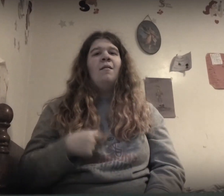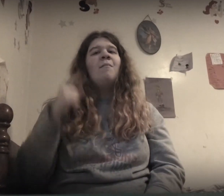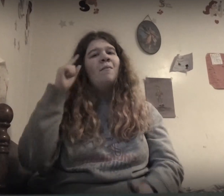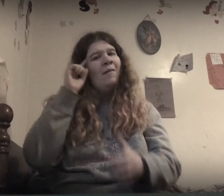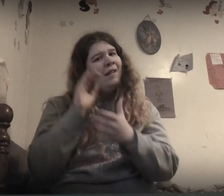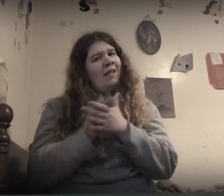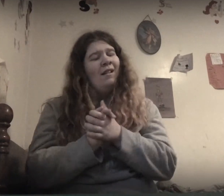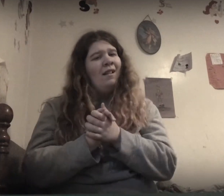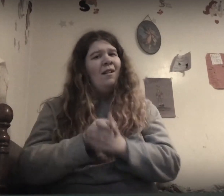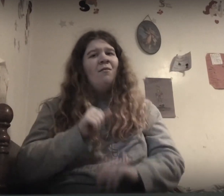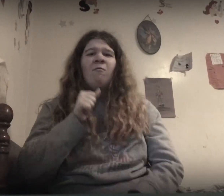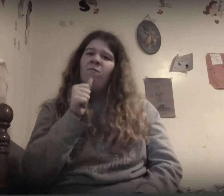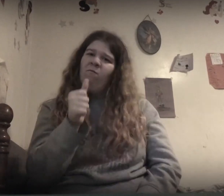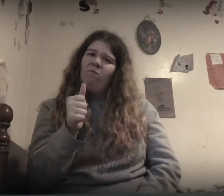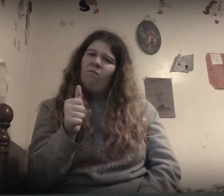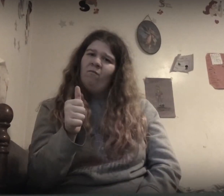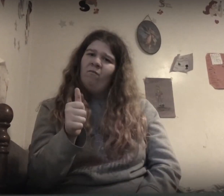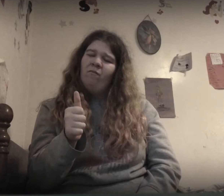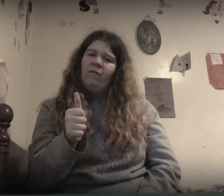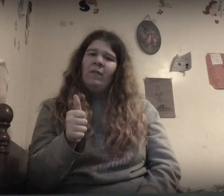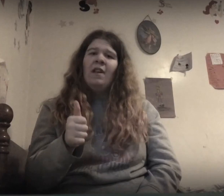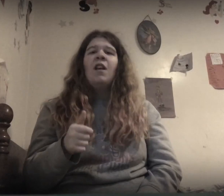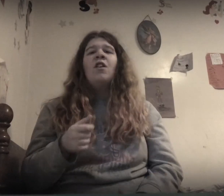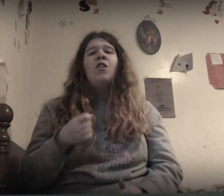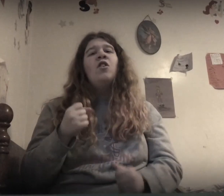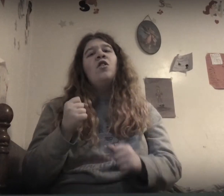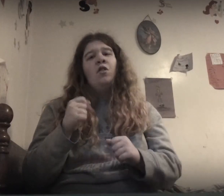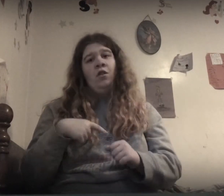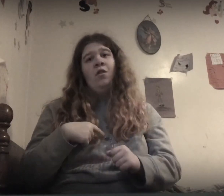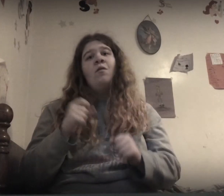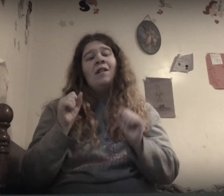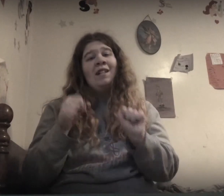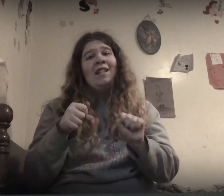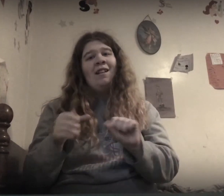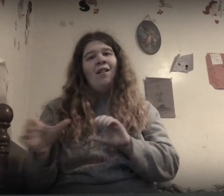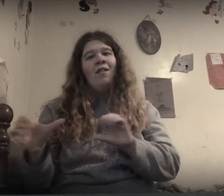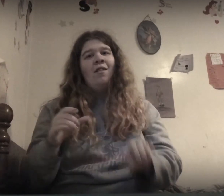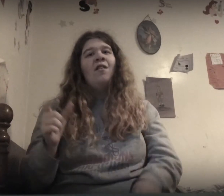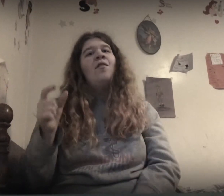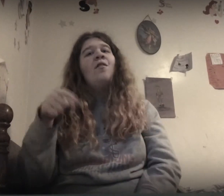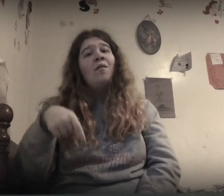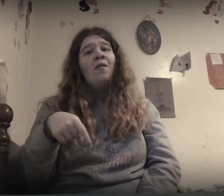Have faith in what you do You'll make it through